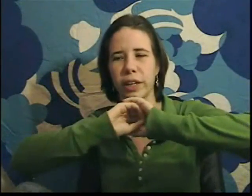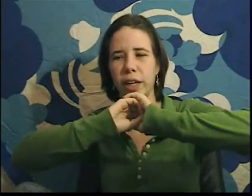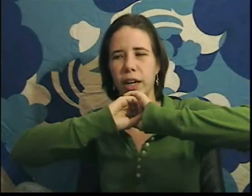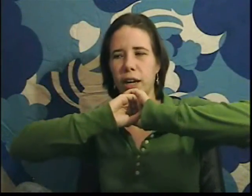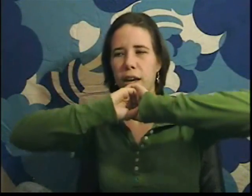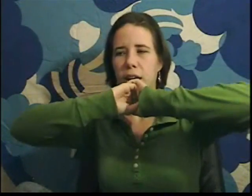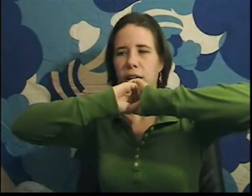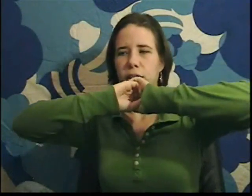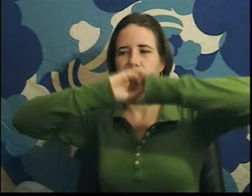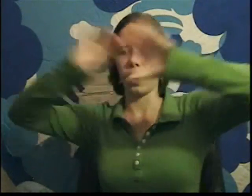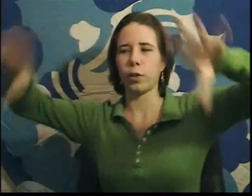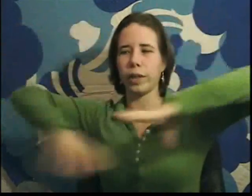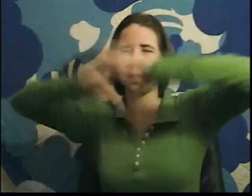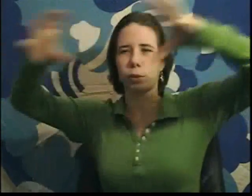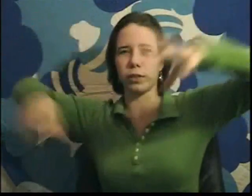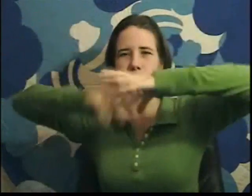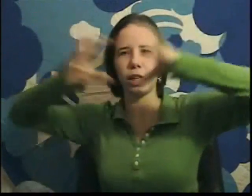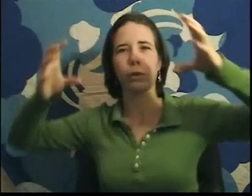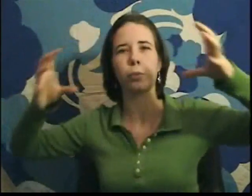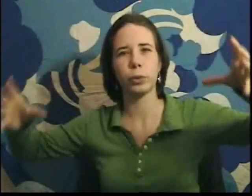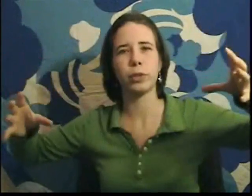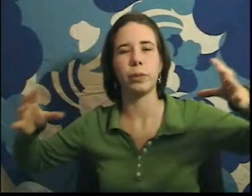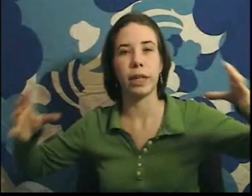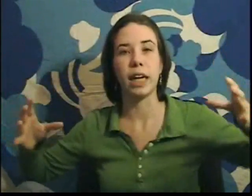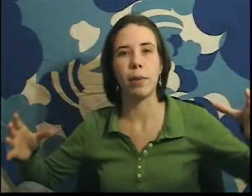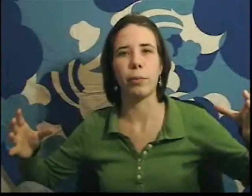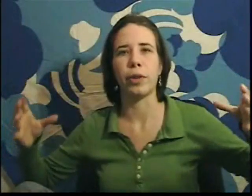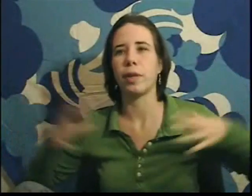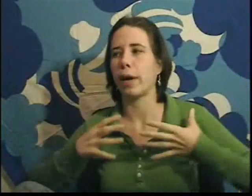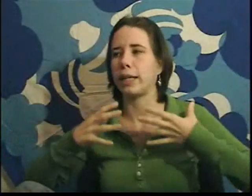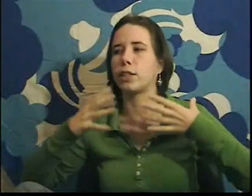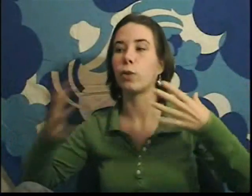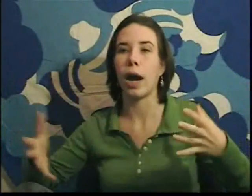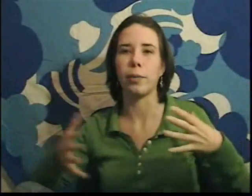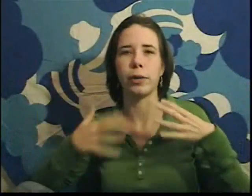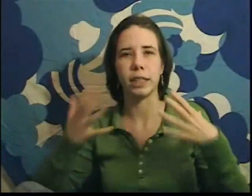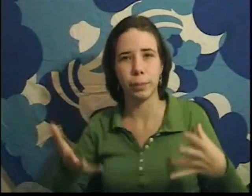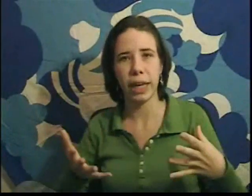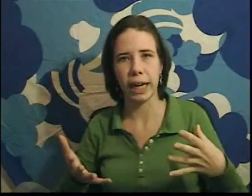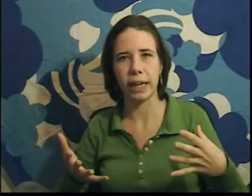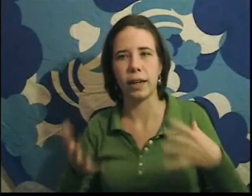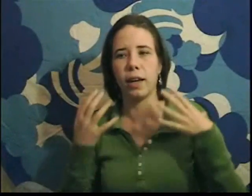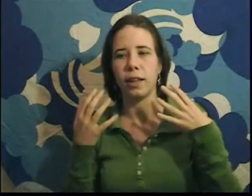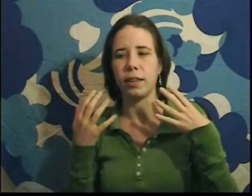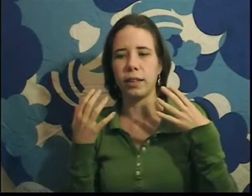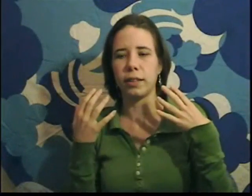but are there any sorts of general rules that we can come up with that might describe or explain these